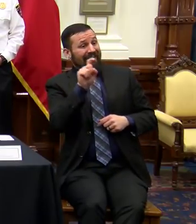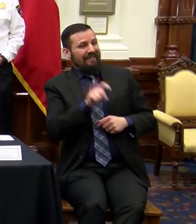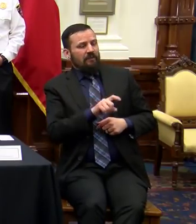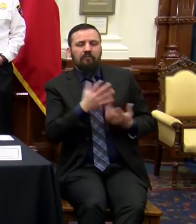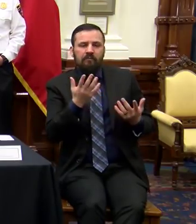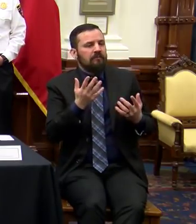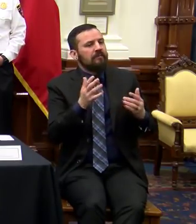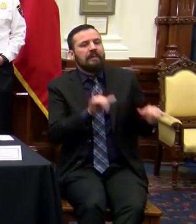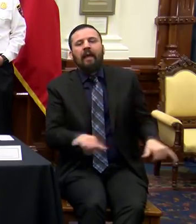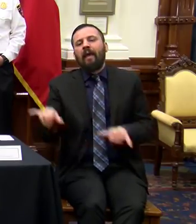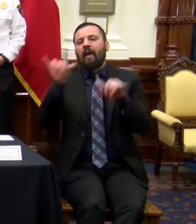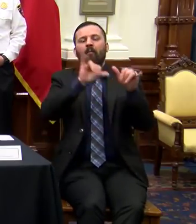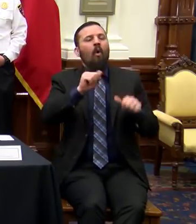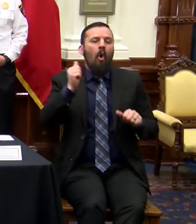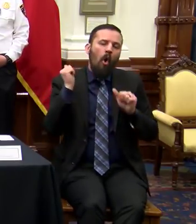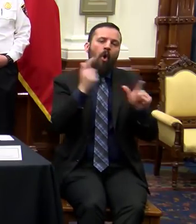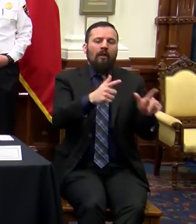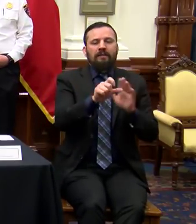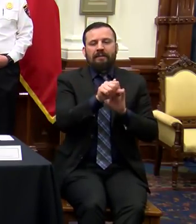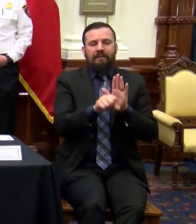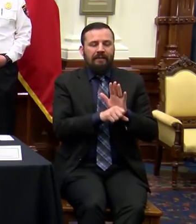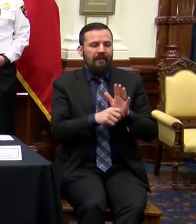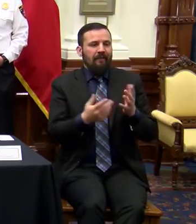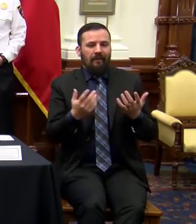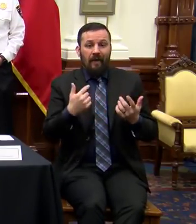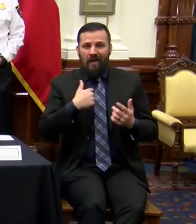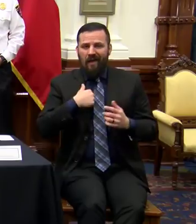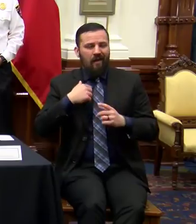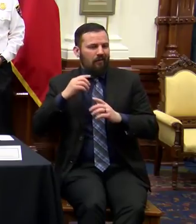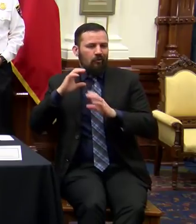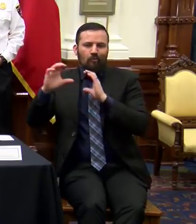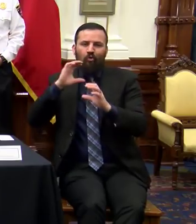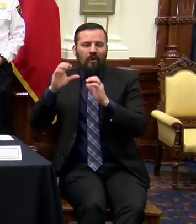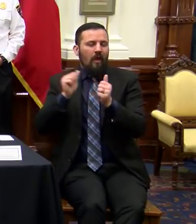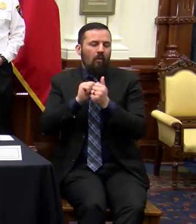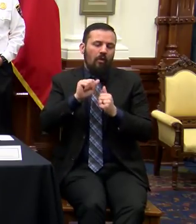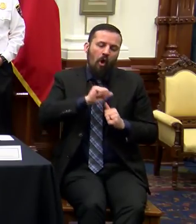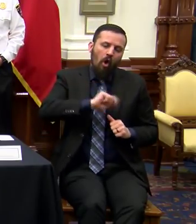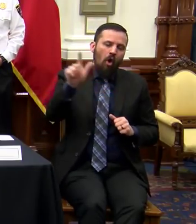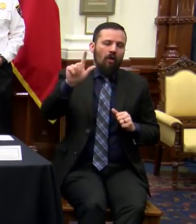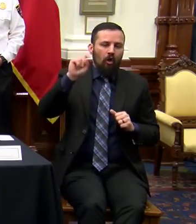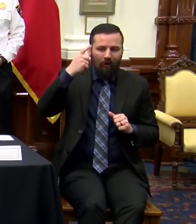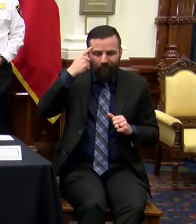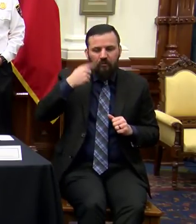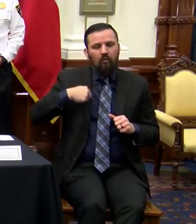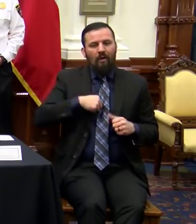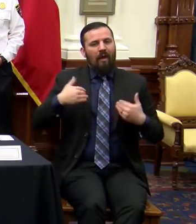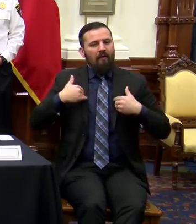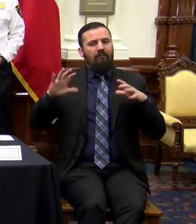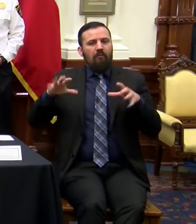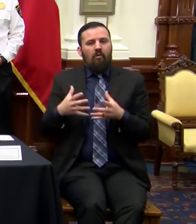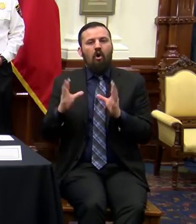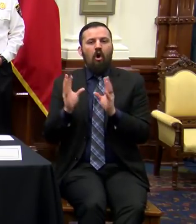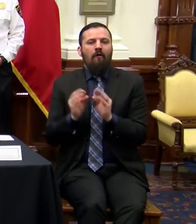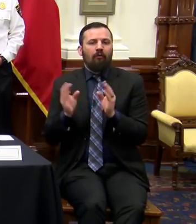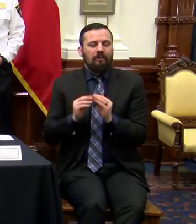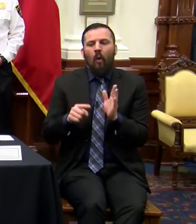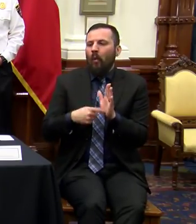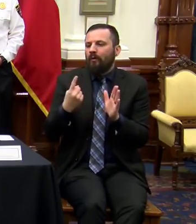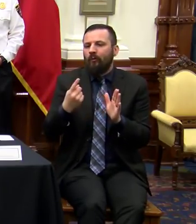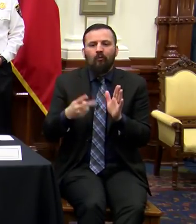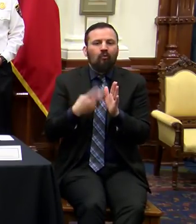every state. So to put this in context, I communicate with all the governors. All the governors have conferences once or twice a week.